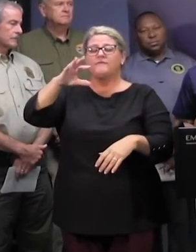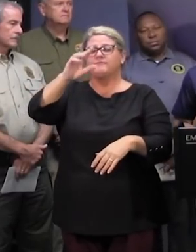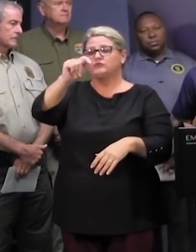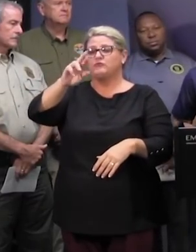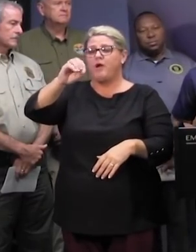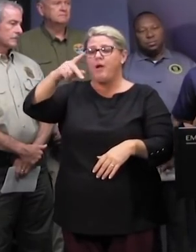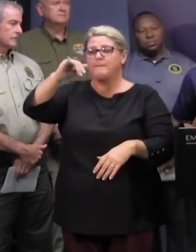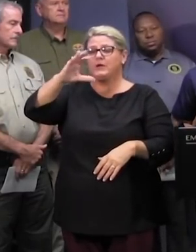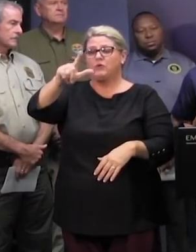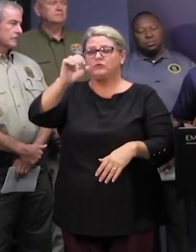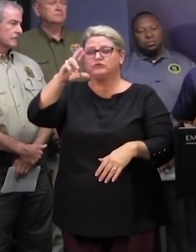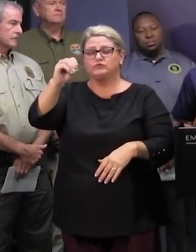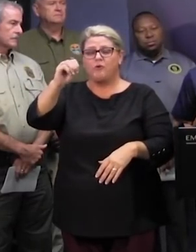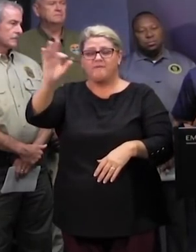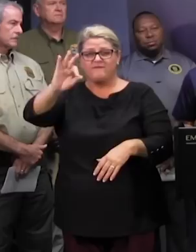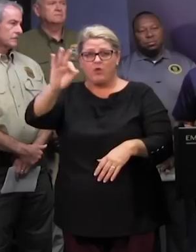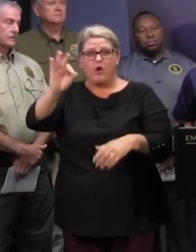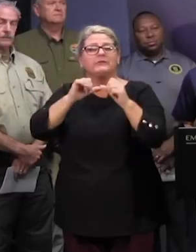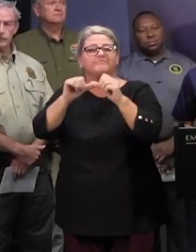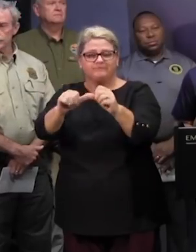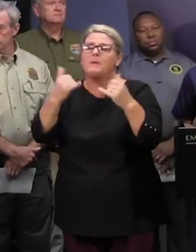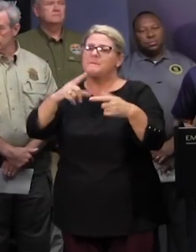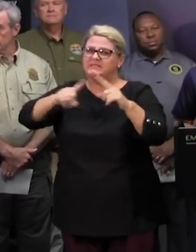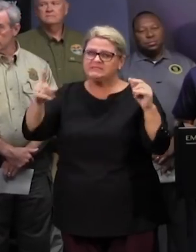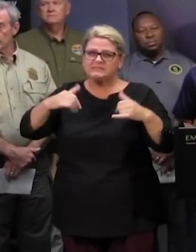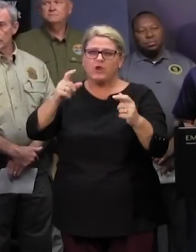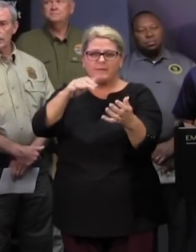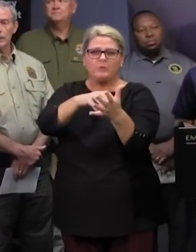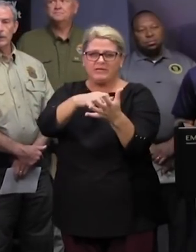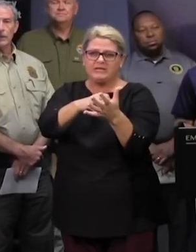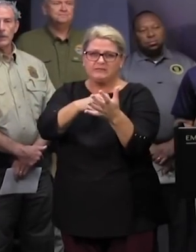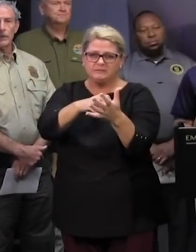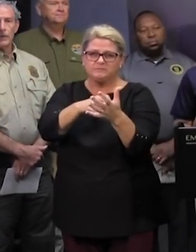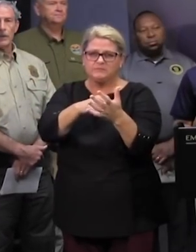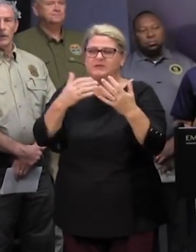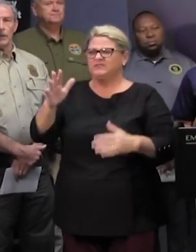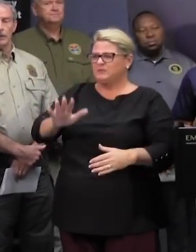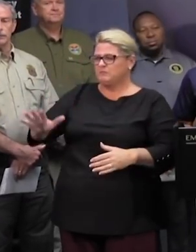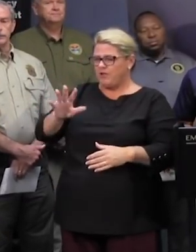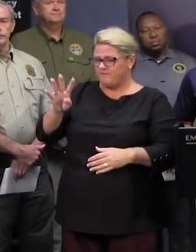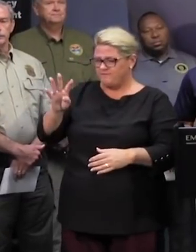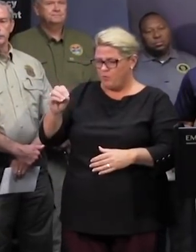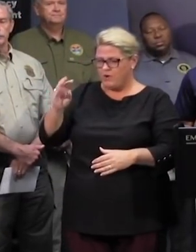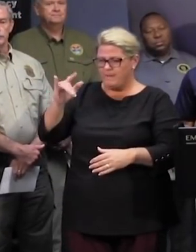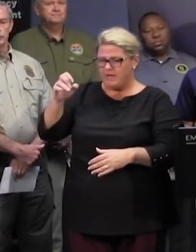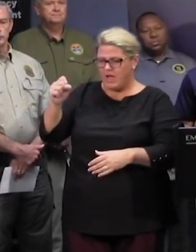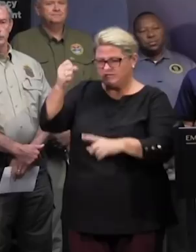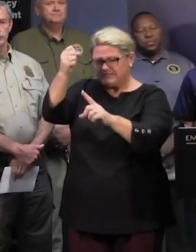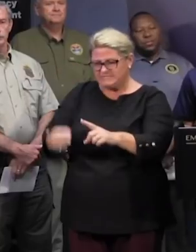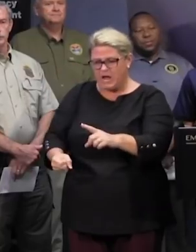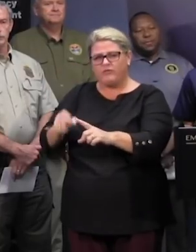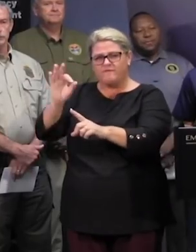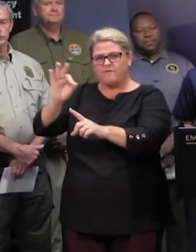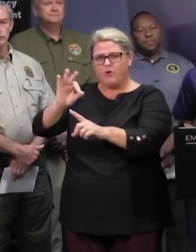throughout the day and has maximum sustained winds of 40 miles an hour the center of florence is currently located about 40 miles south of florence